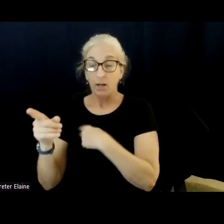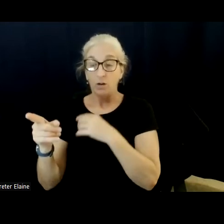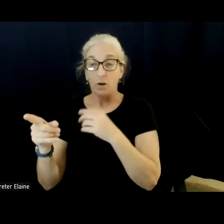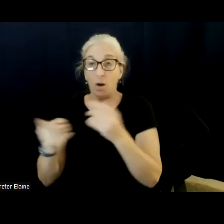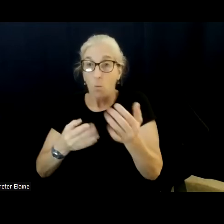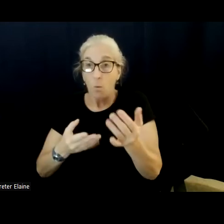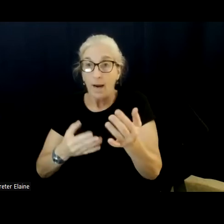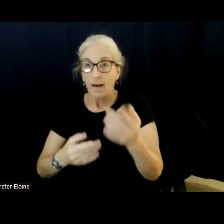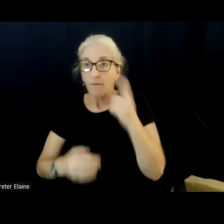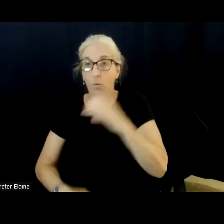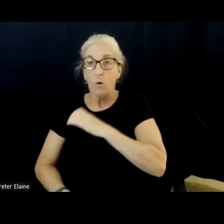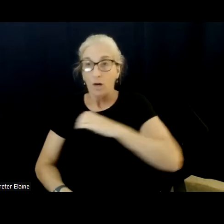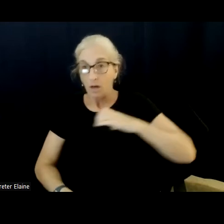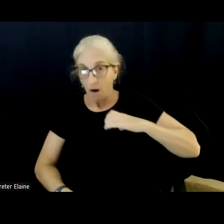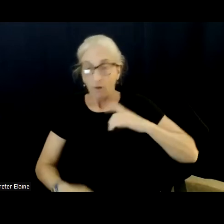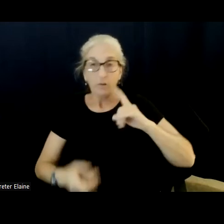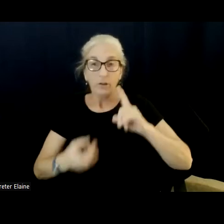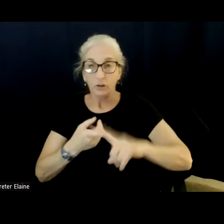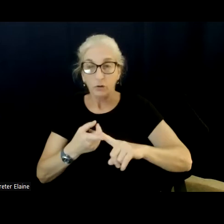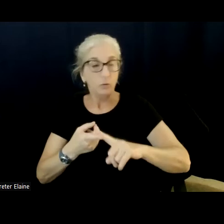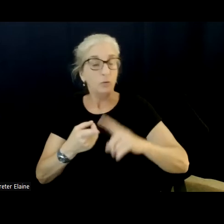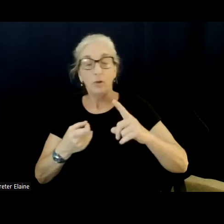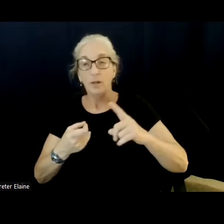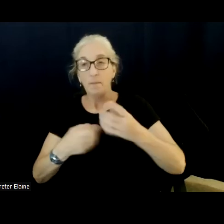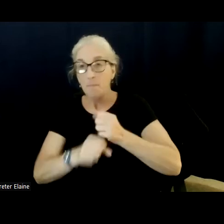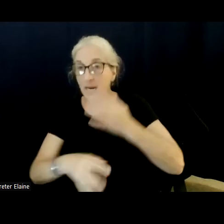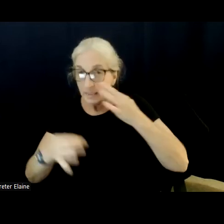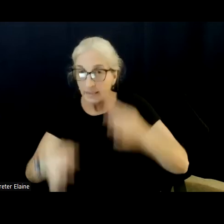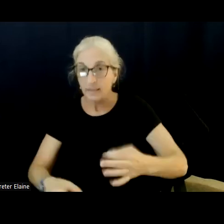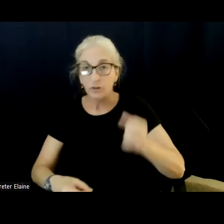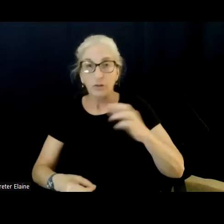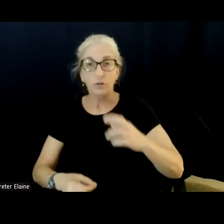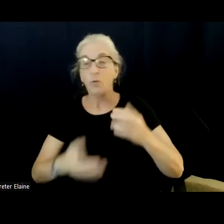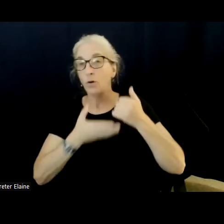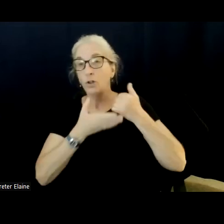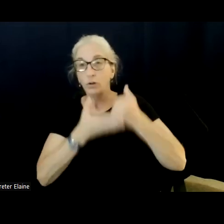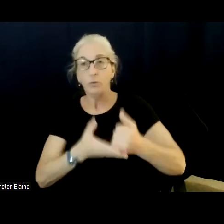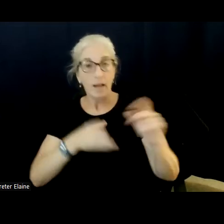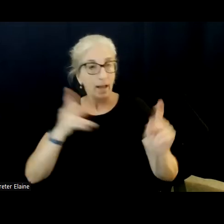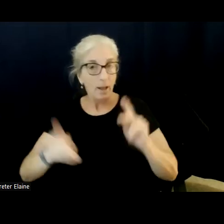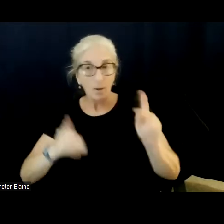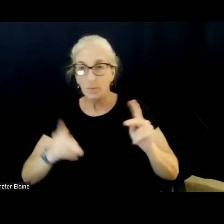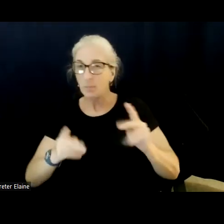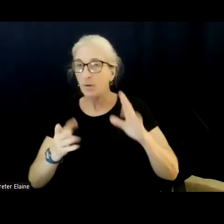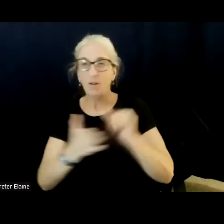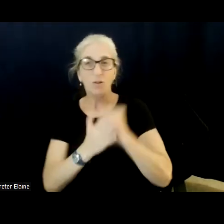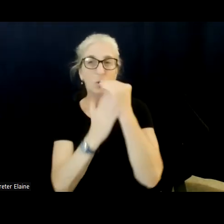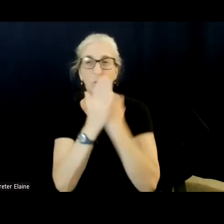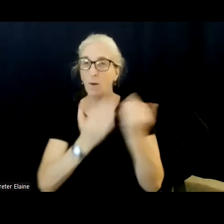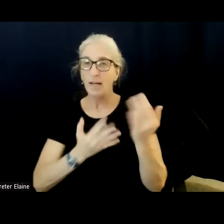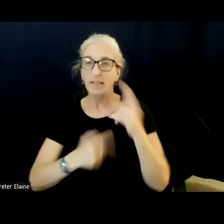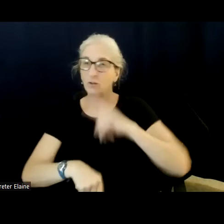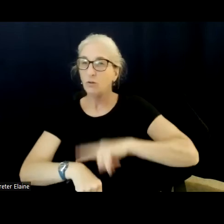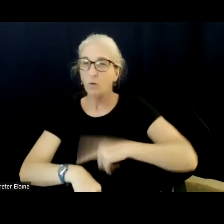to get enrolled in special programs. This is not only for caregivers, this is the same thing, whether it's for the VA and other programs that